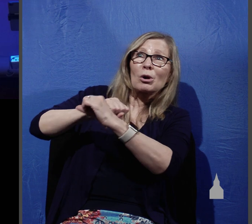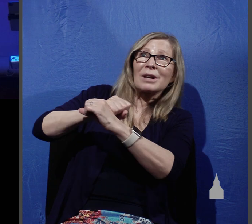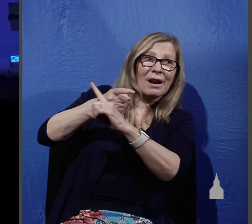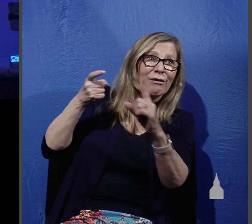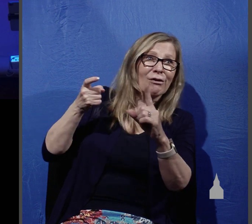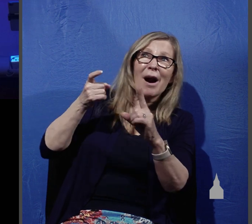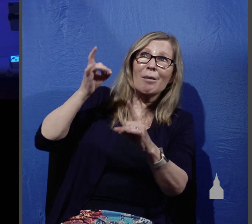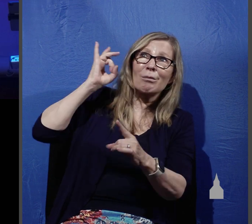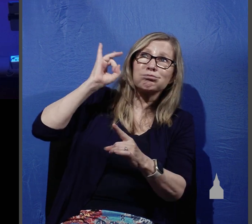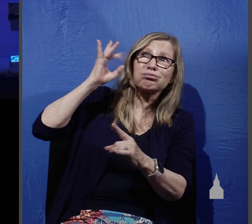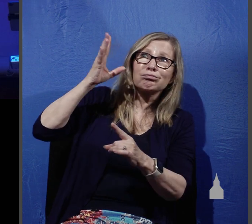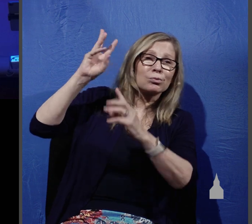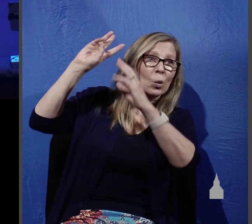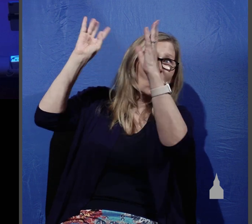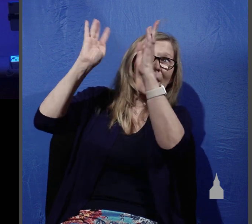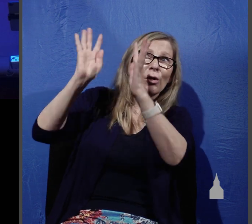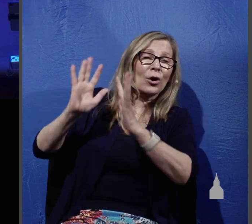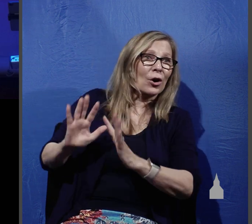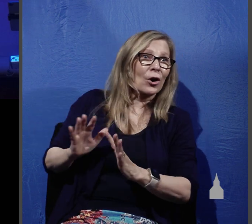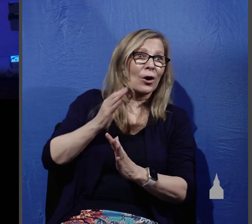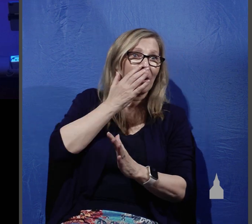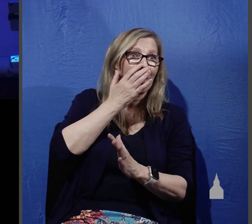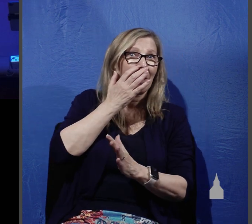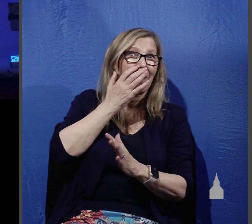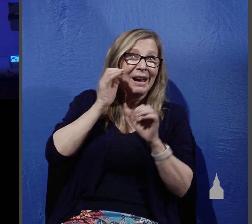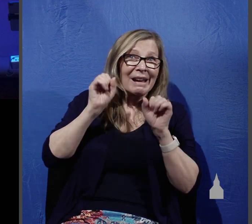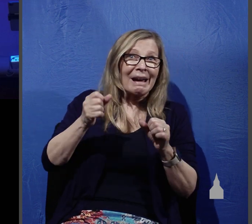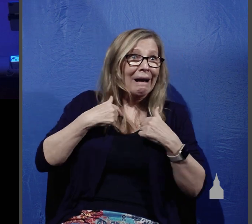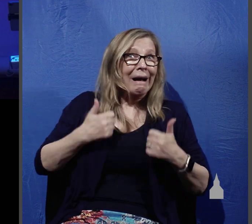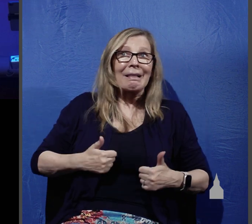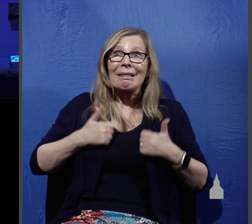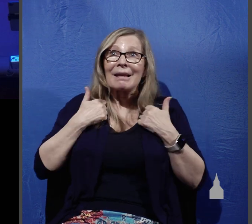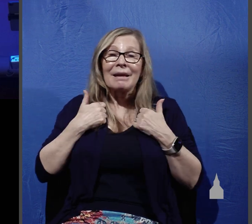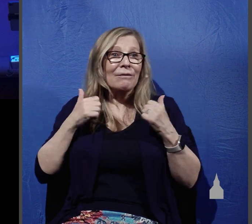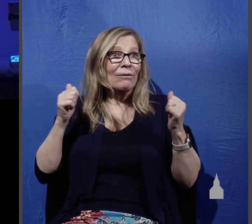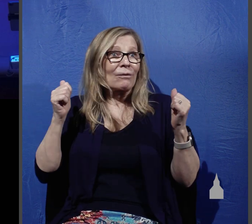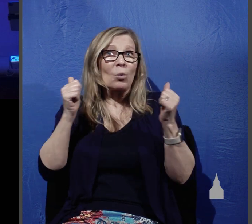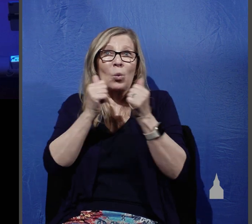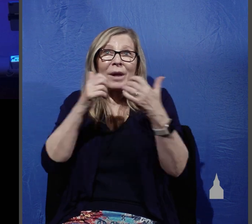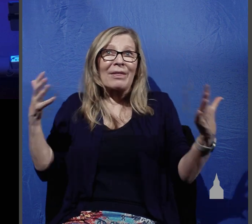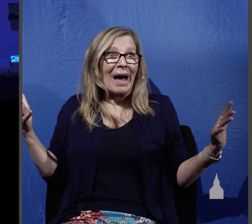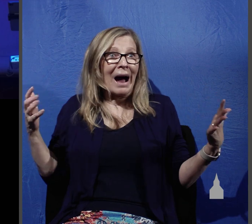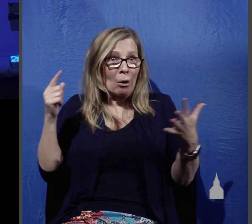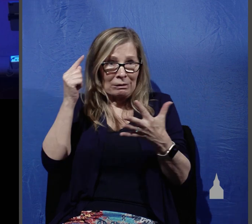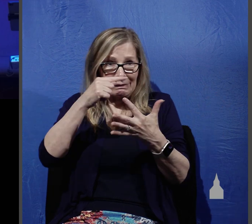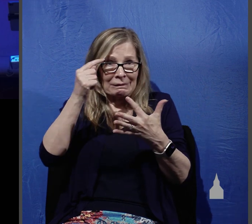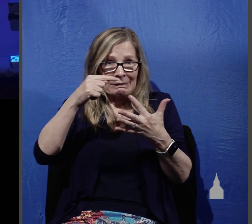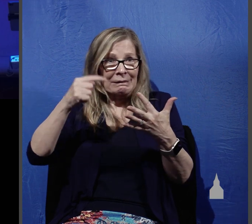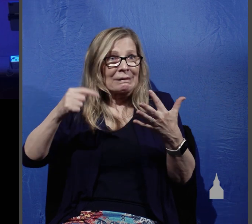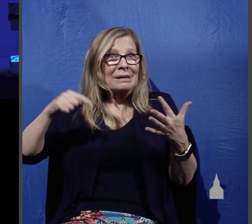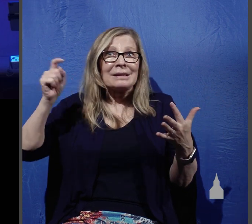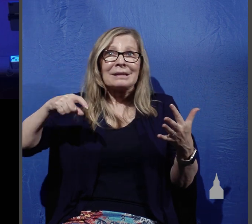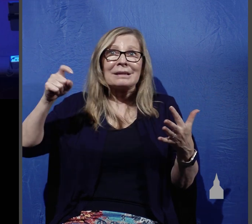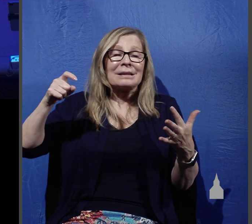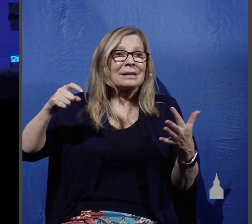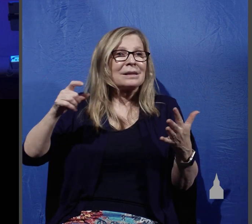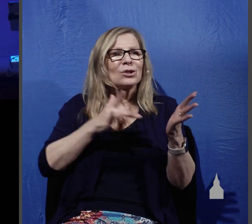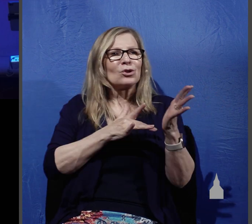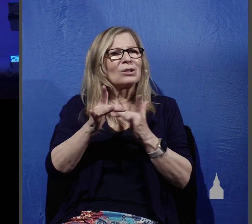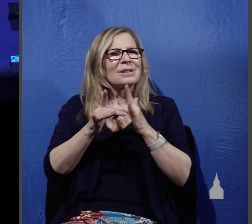they didn't know if they could live without these necessities and Jesus said this